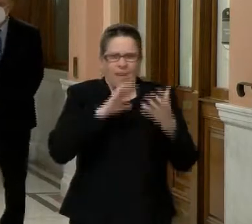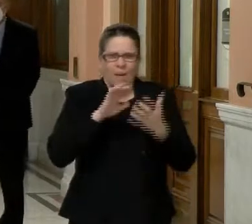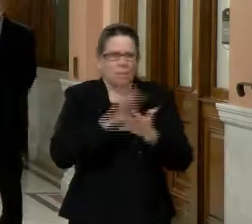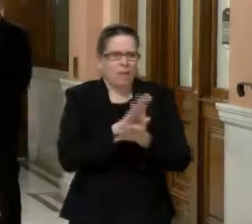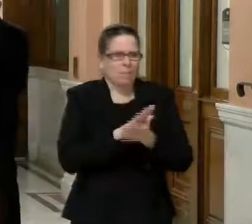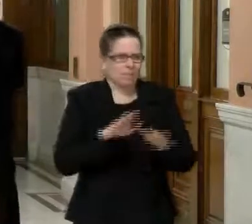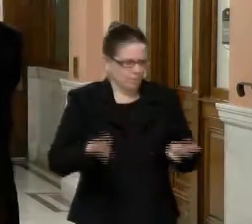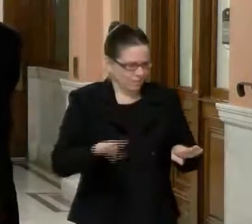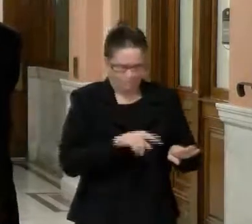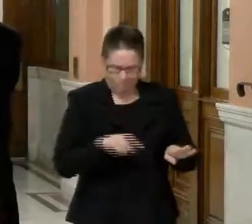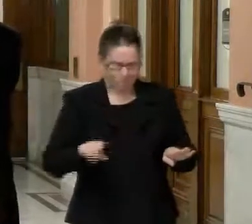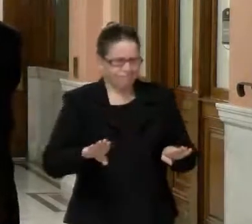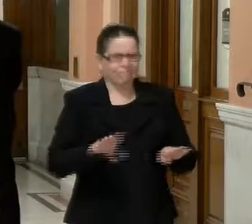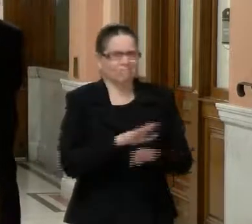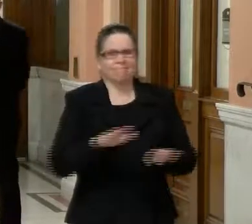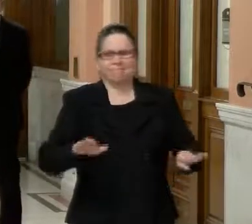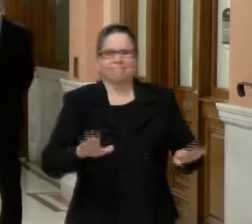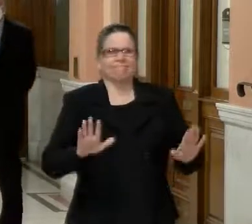um,